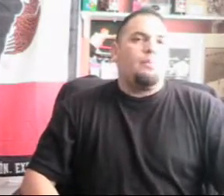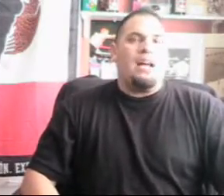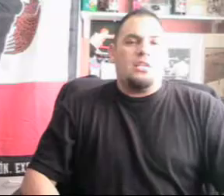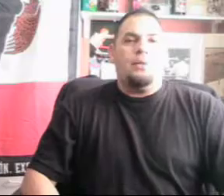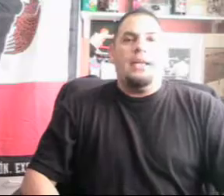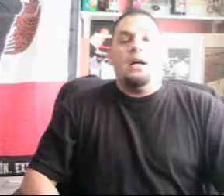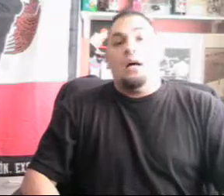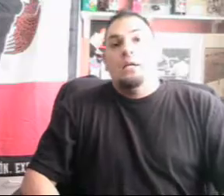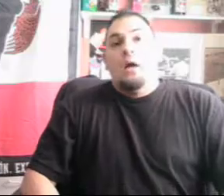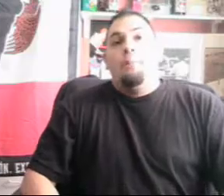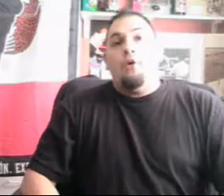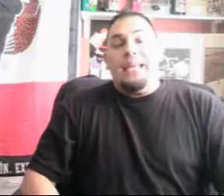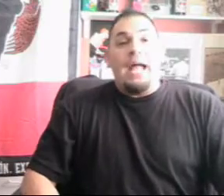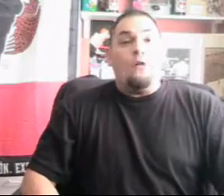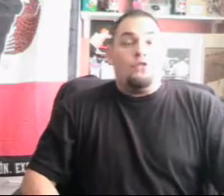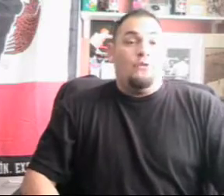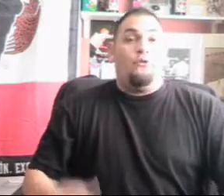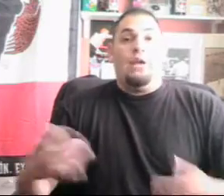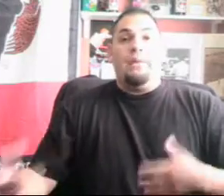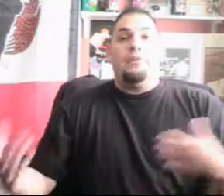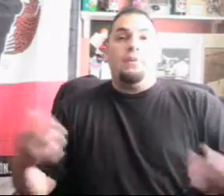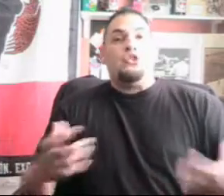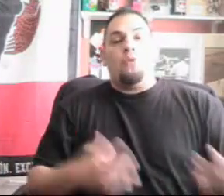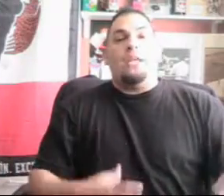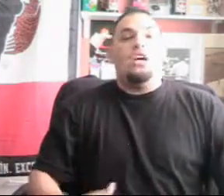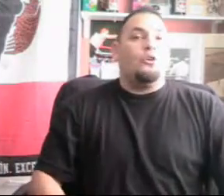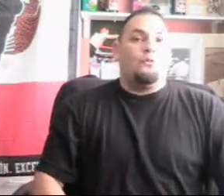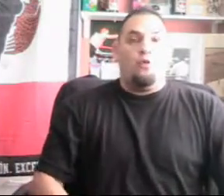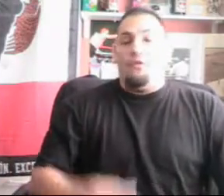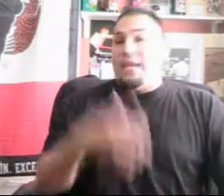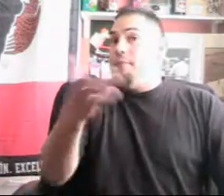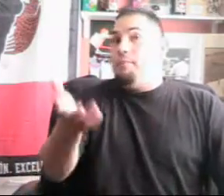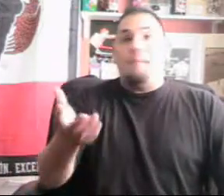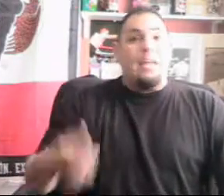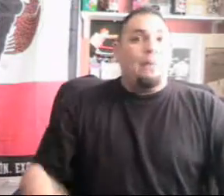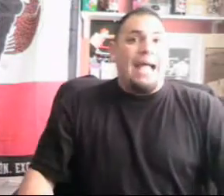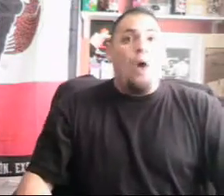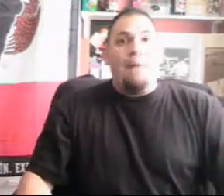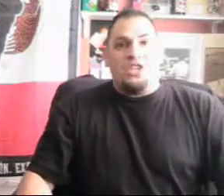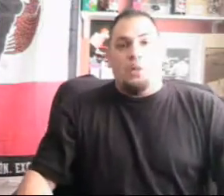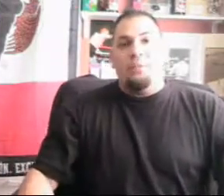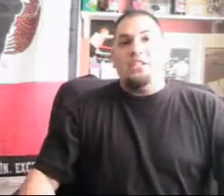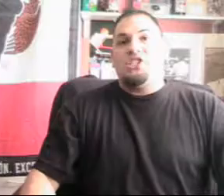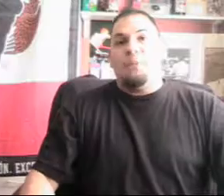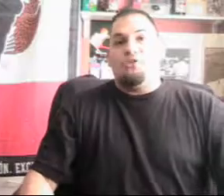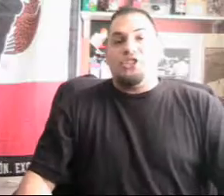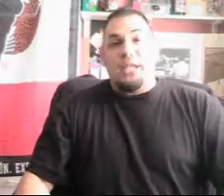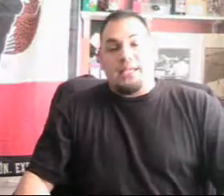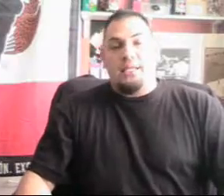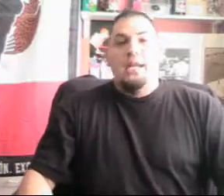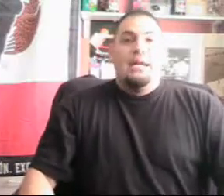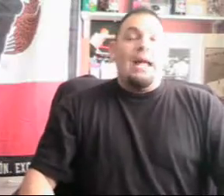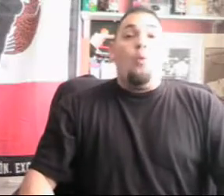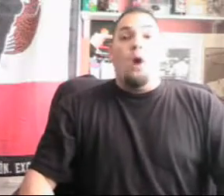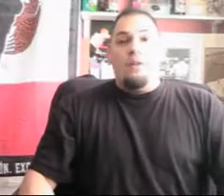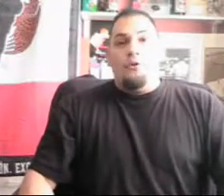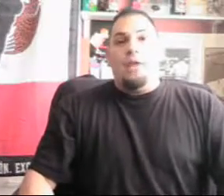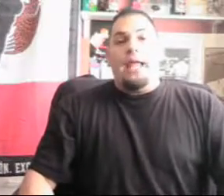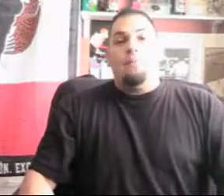possibly, uh, pointing out for him to be trained under for the Manny Pacal matchup in December 6th. Now, one of their name,